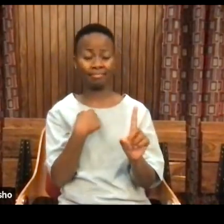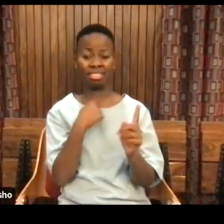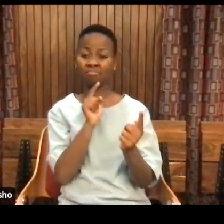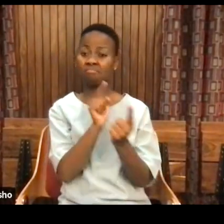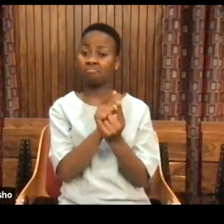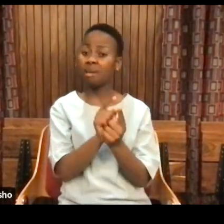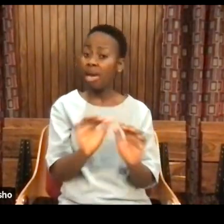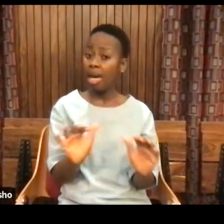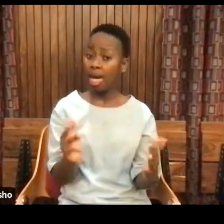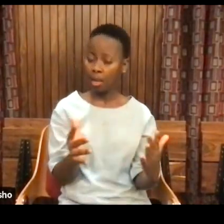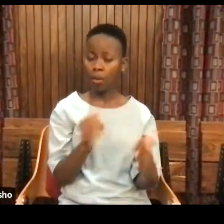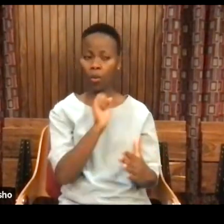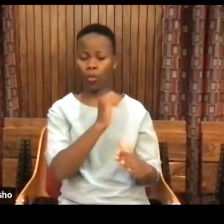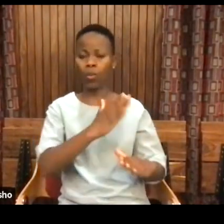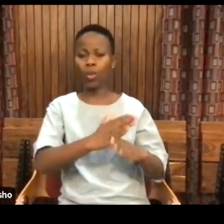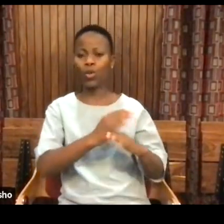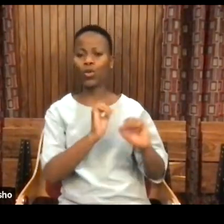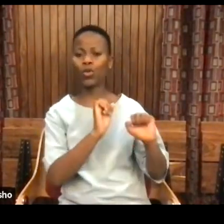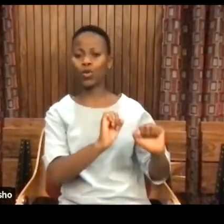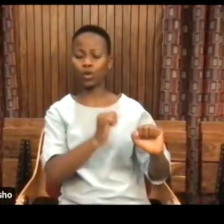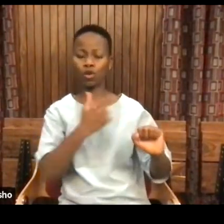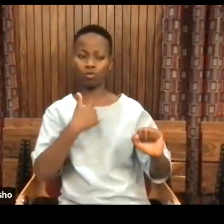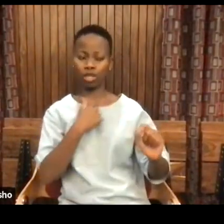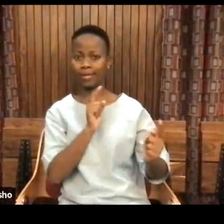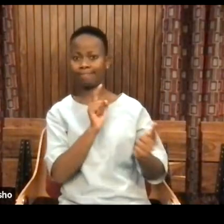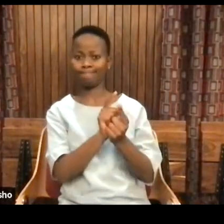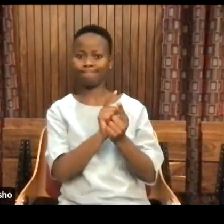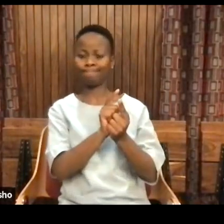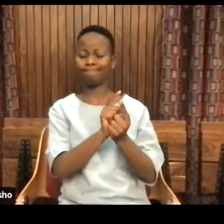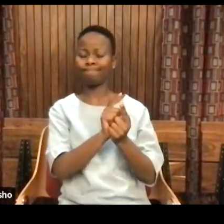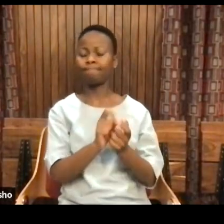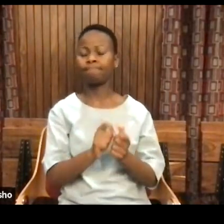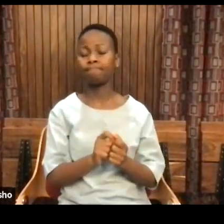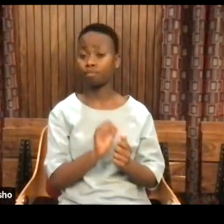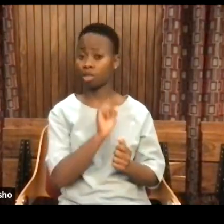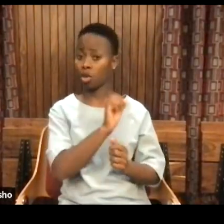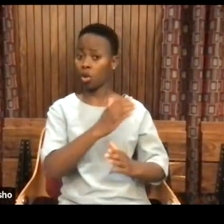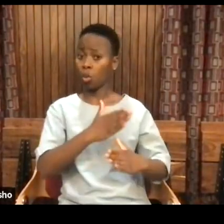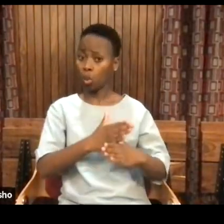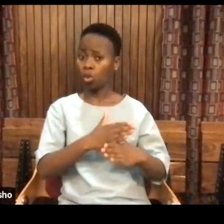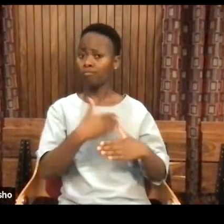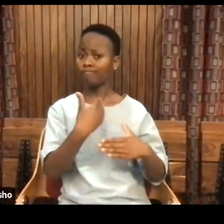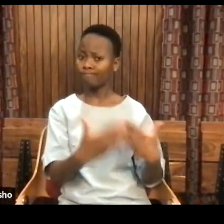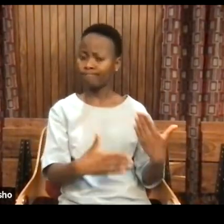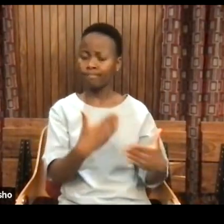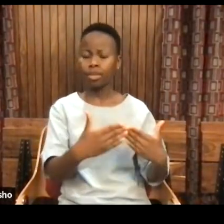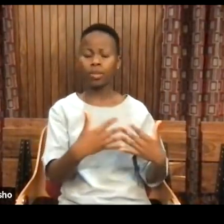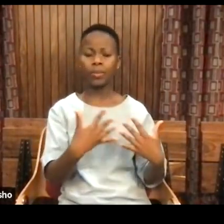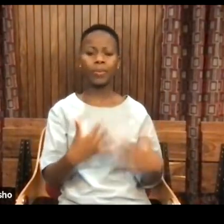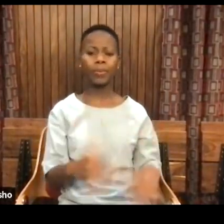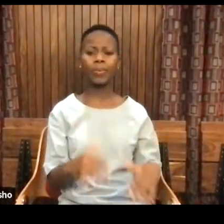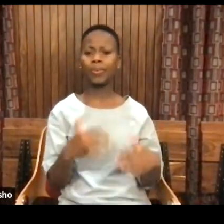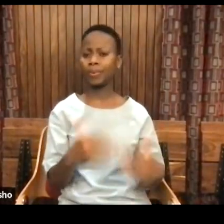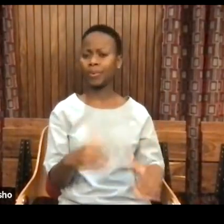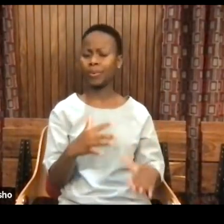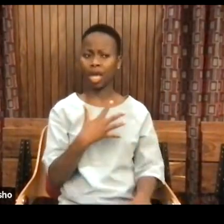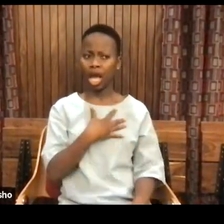work. And her work was such that it was always courageous.